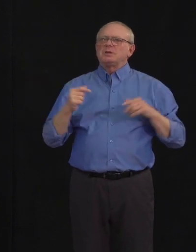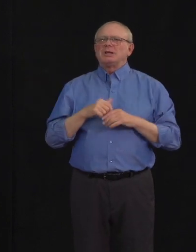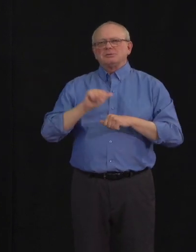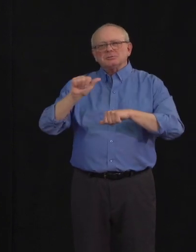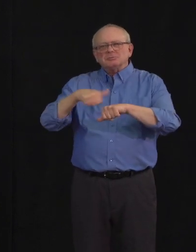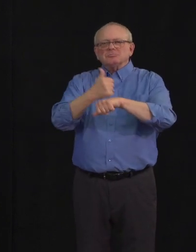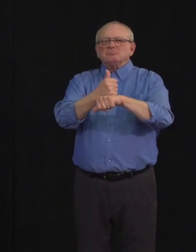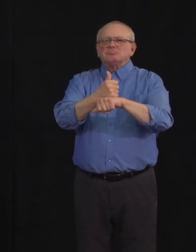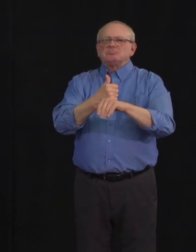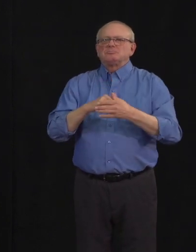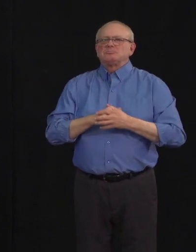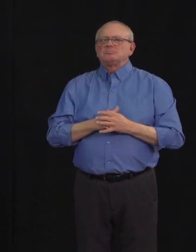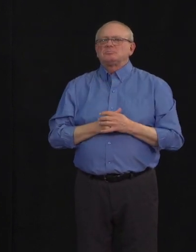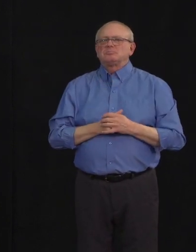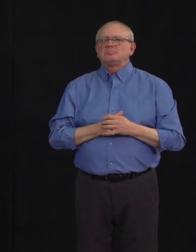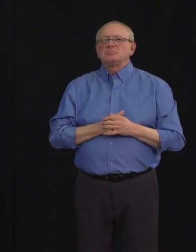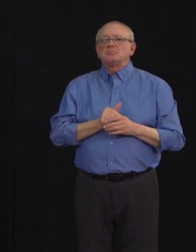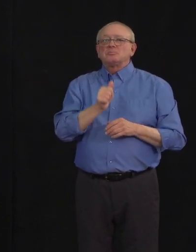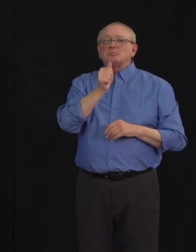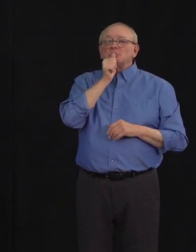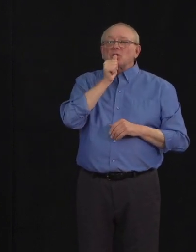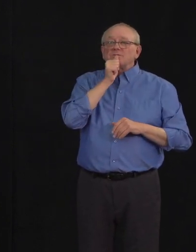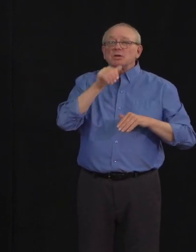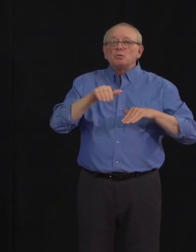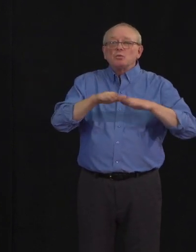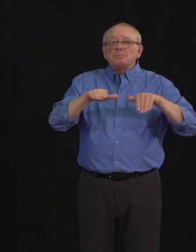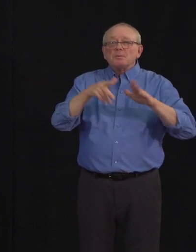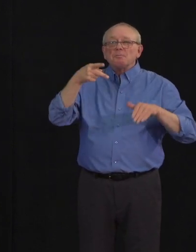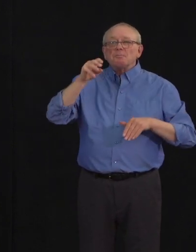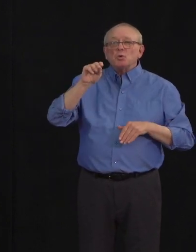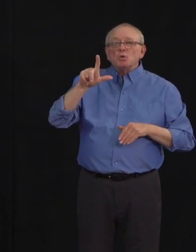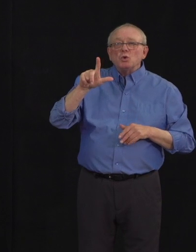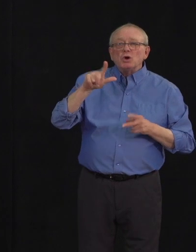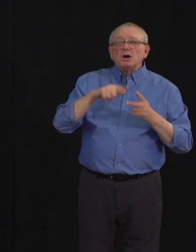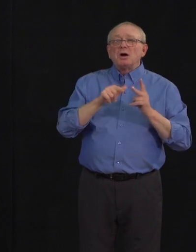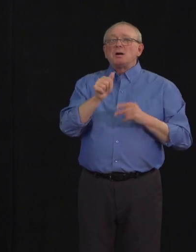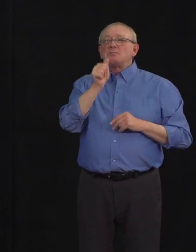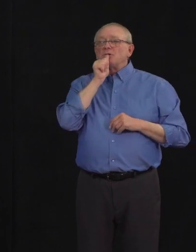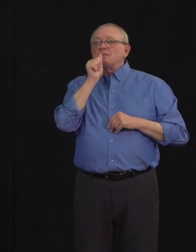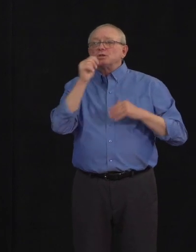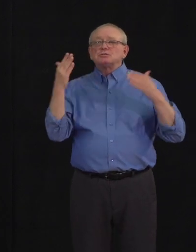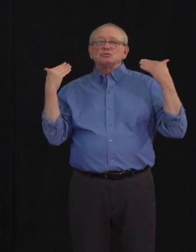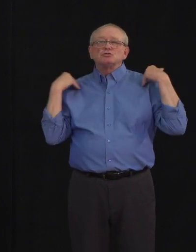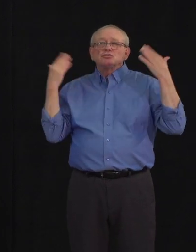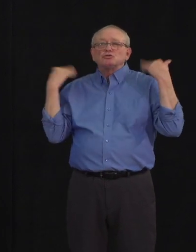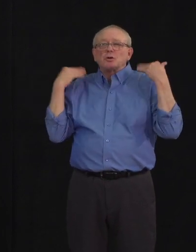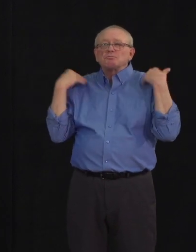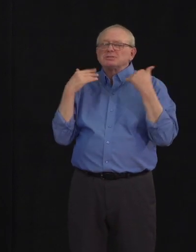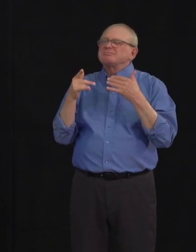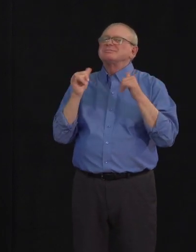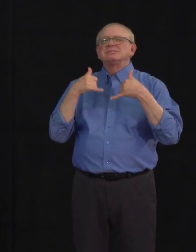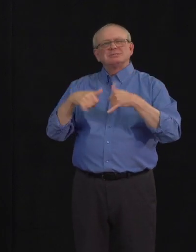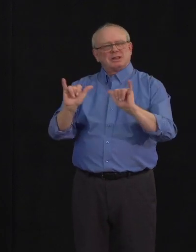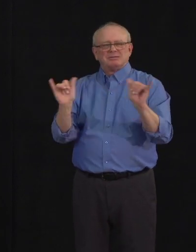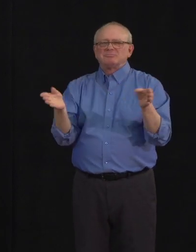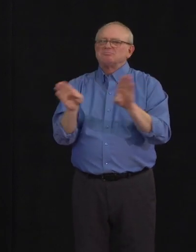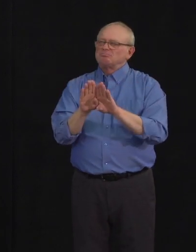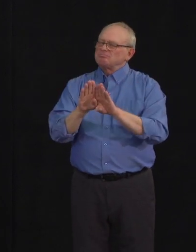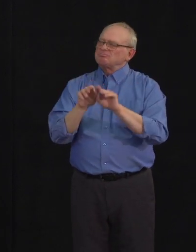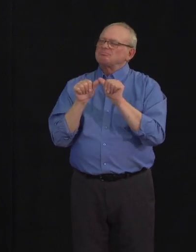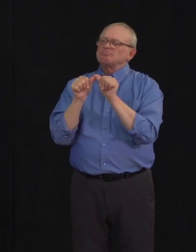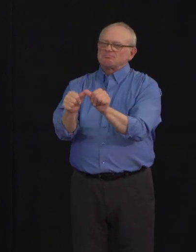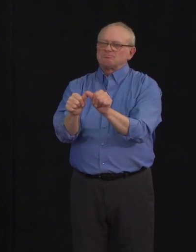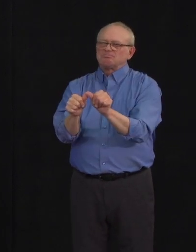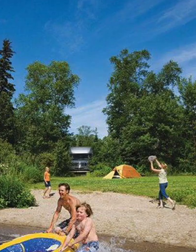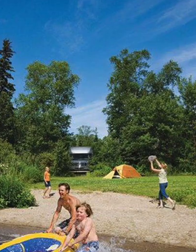Private pools and gyms must remain closed due to the high risk inherent in these activities, and in lake settings